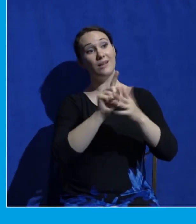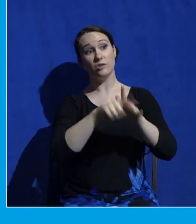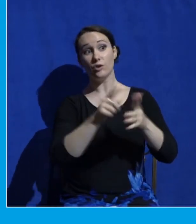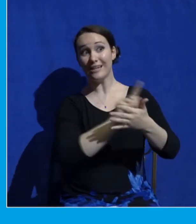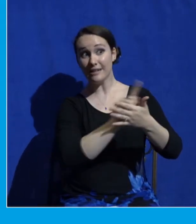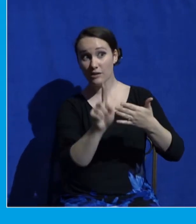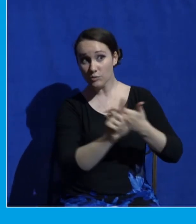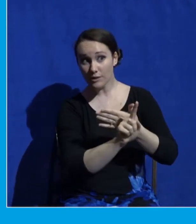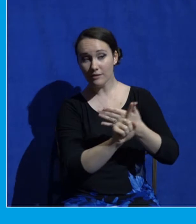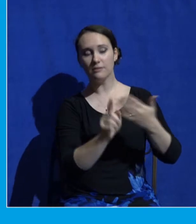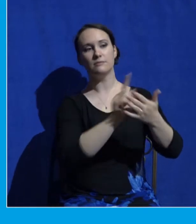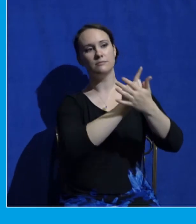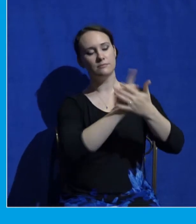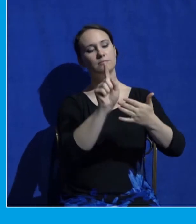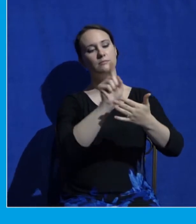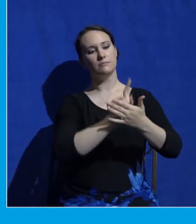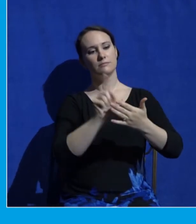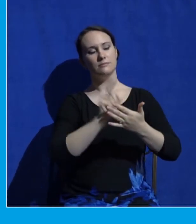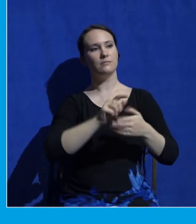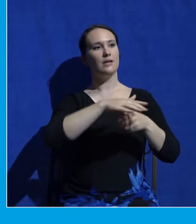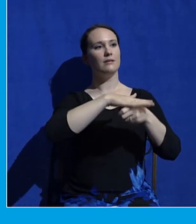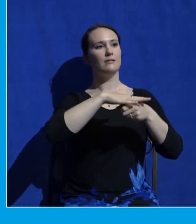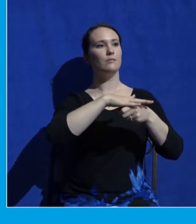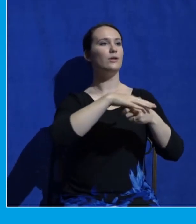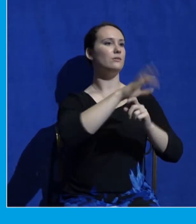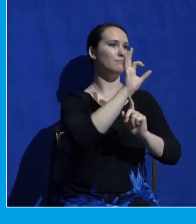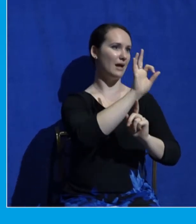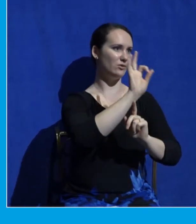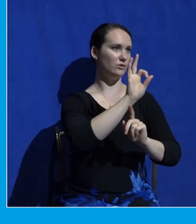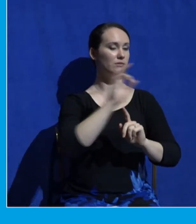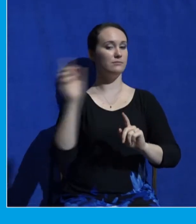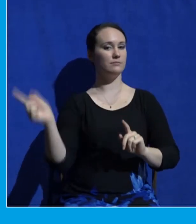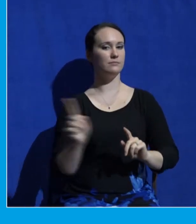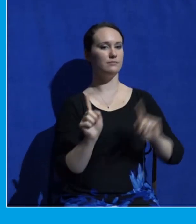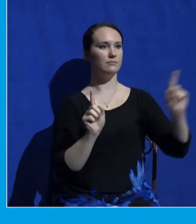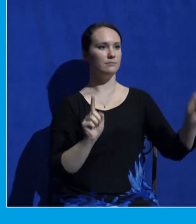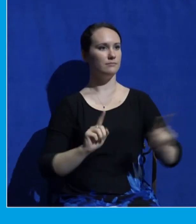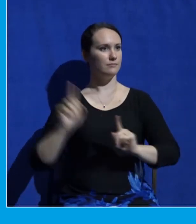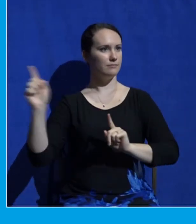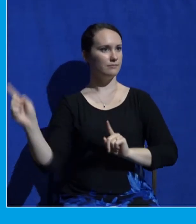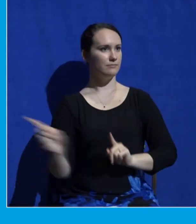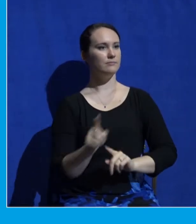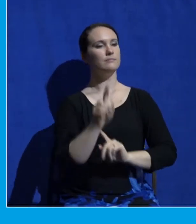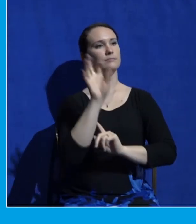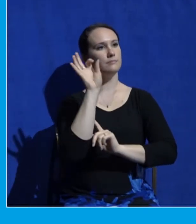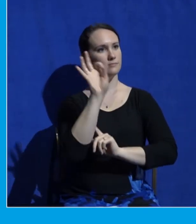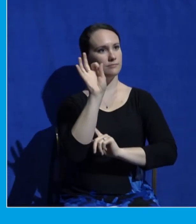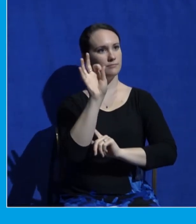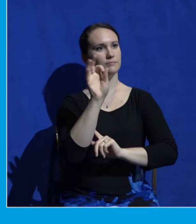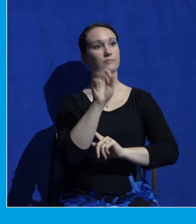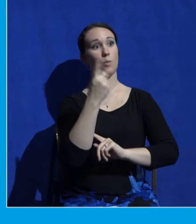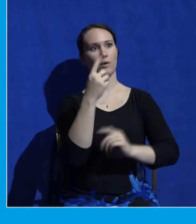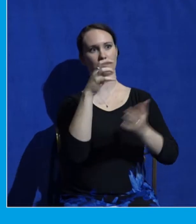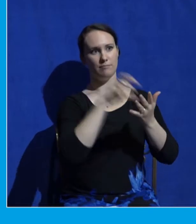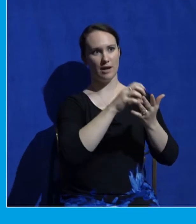locations is going to share from a text out of the overflow of a significant moment they've walked through in their lives. And